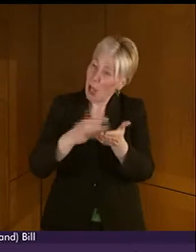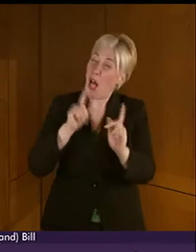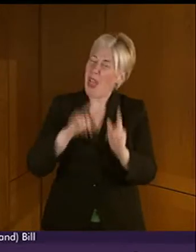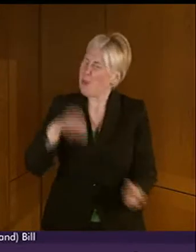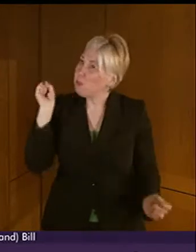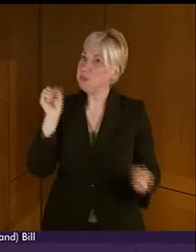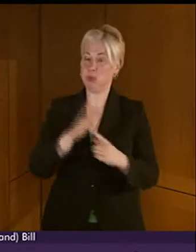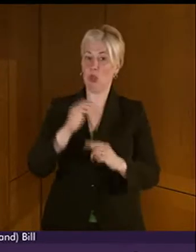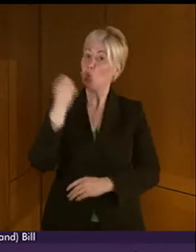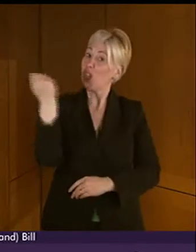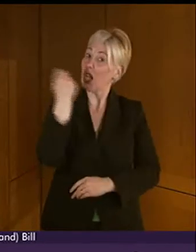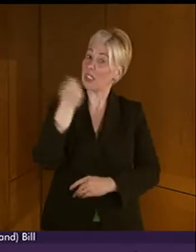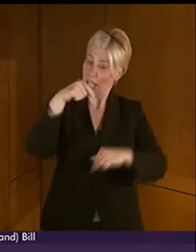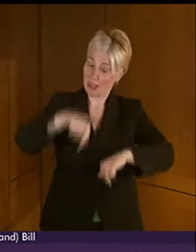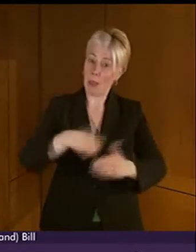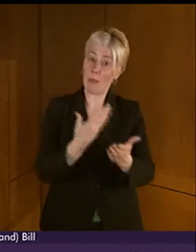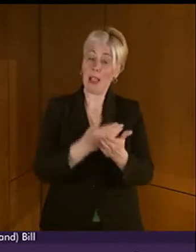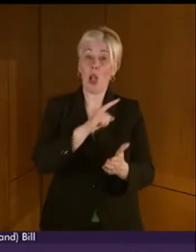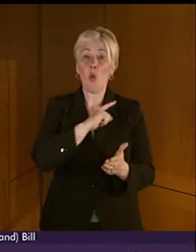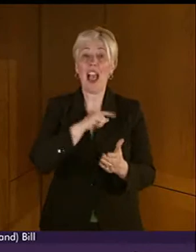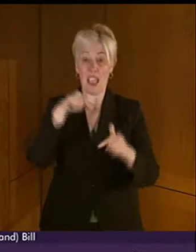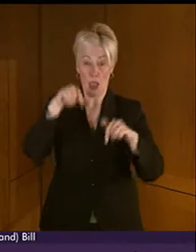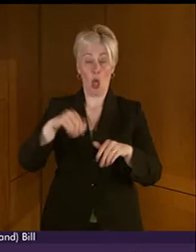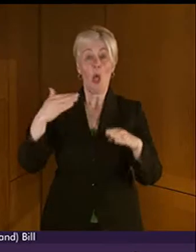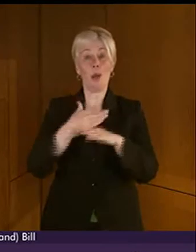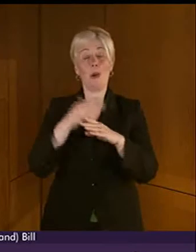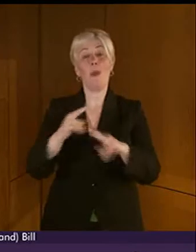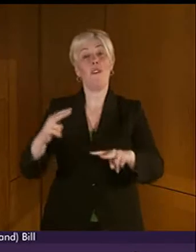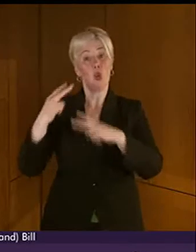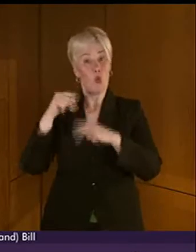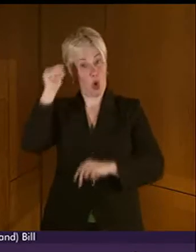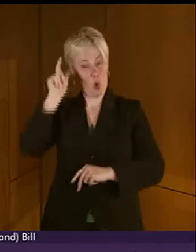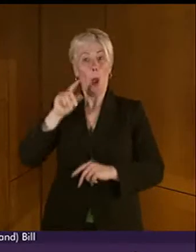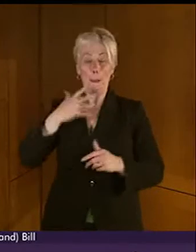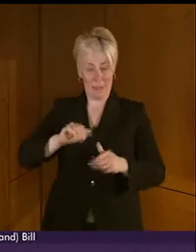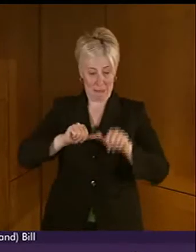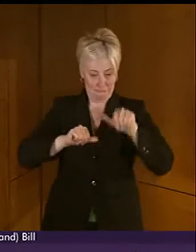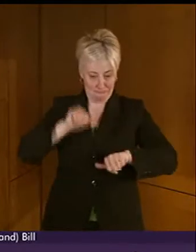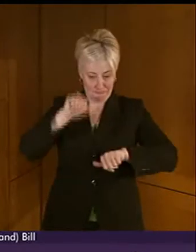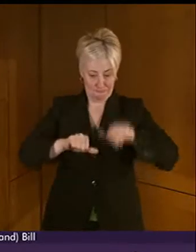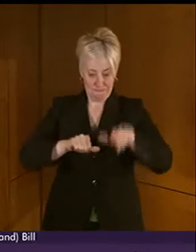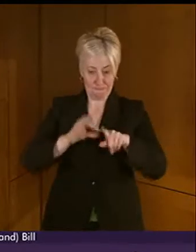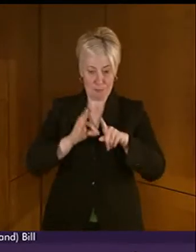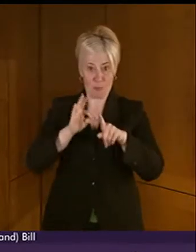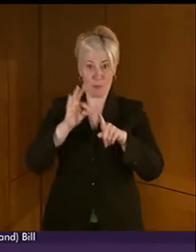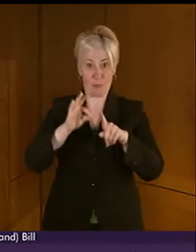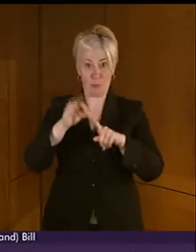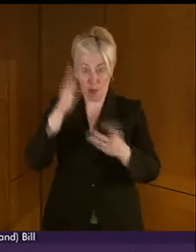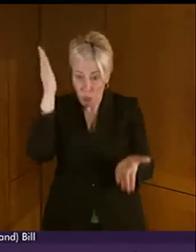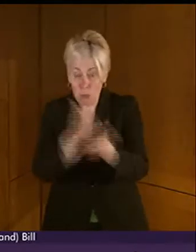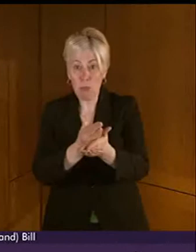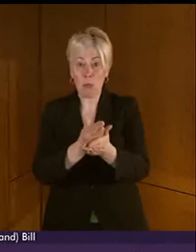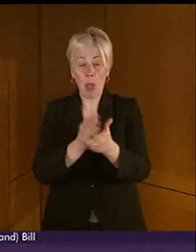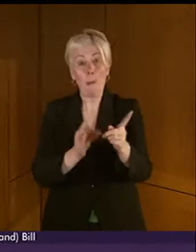of the bill by providing the mechanism to ensure progress is made in delivering tangible improvements.